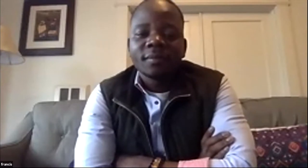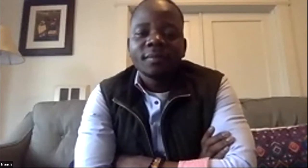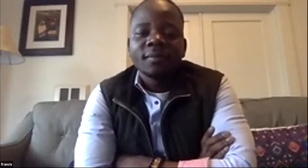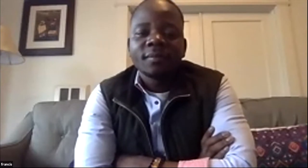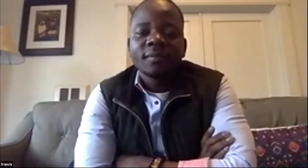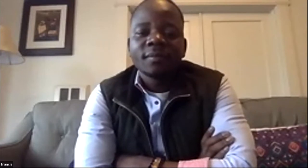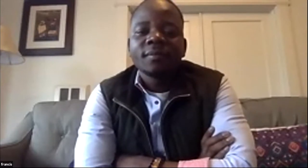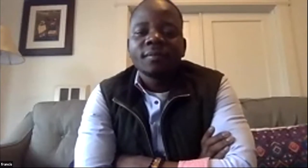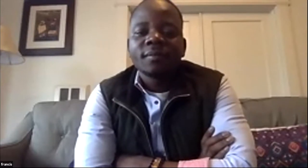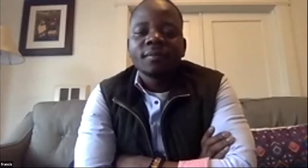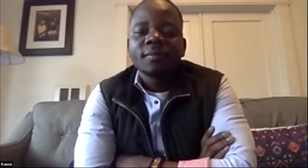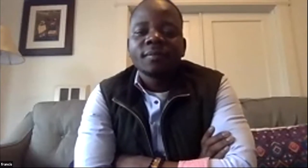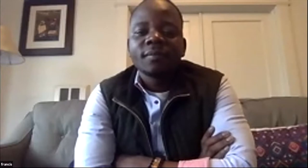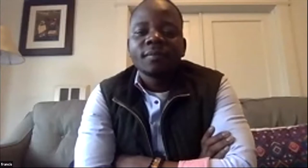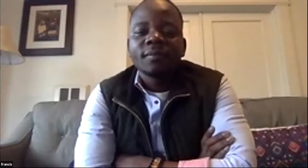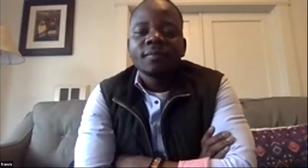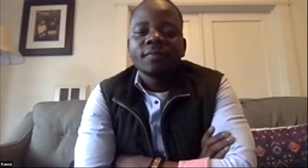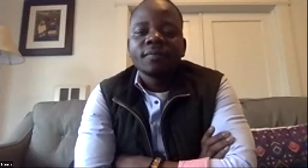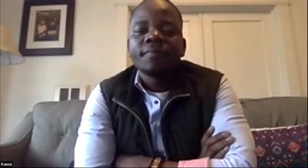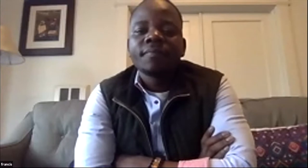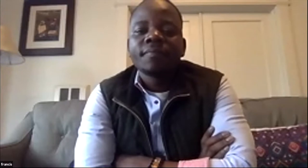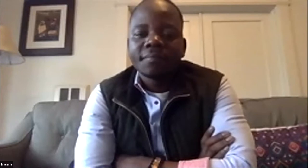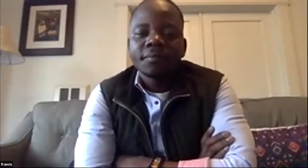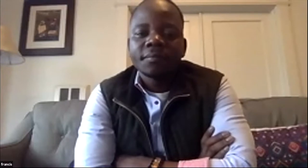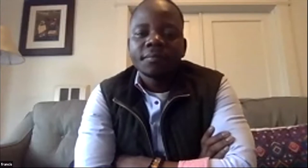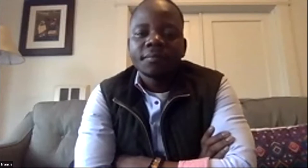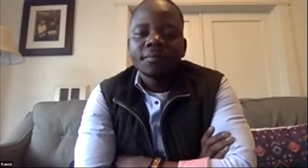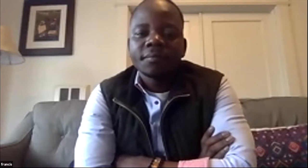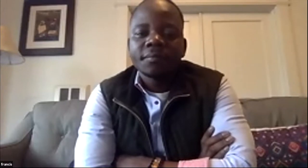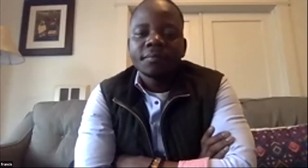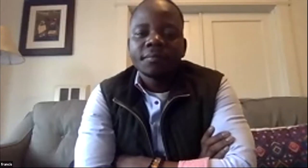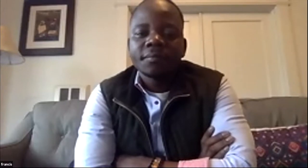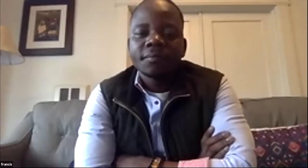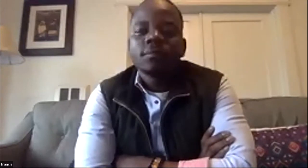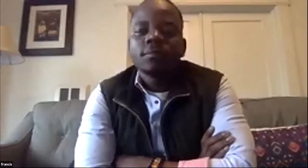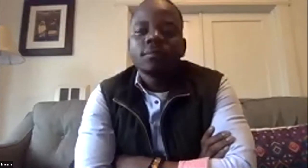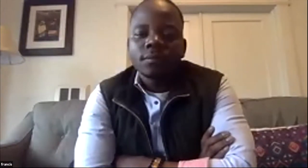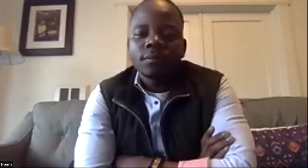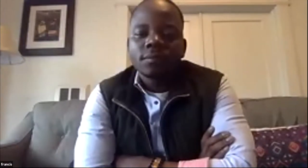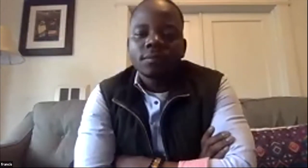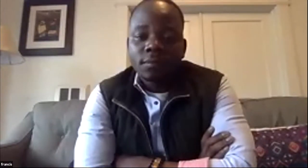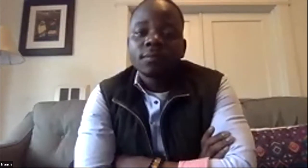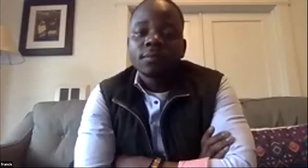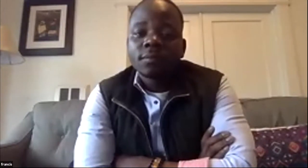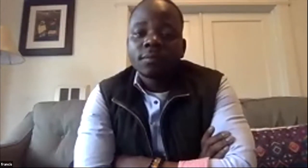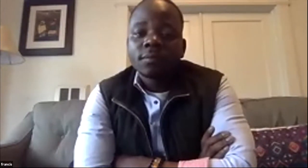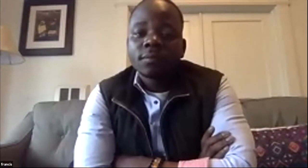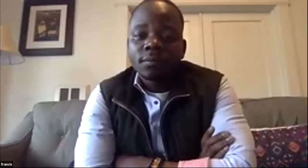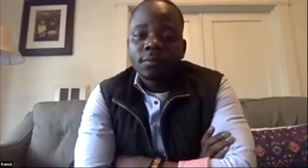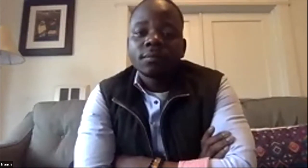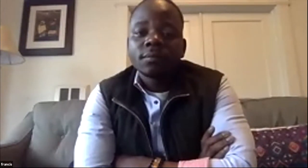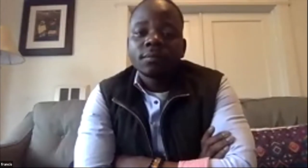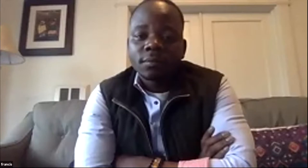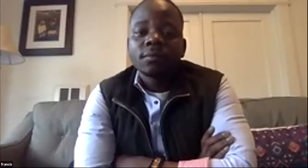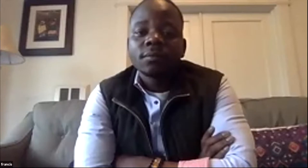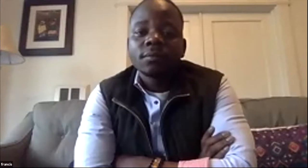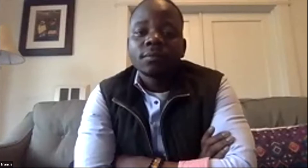challenging job because i'm promoting systems thinking which most people have not heard of i'm also